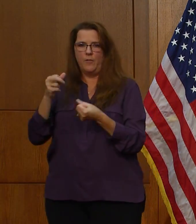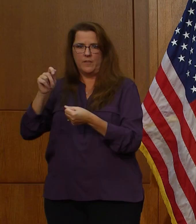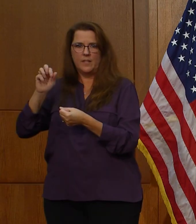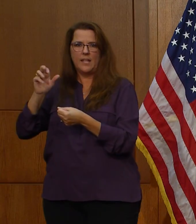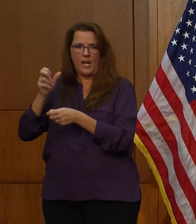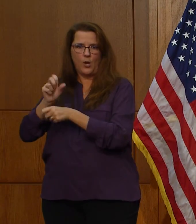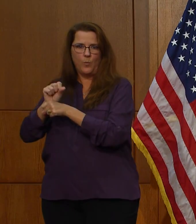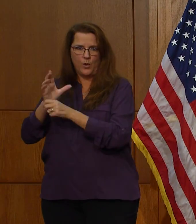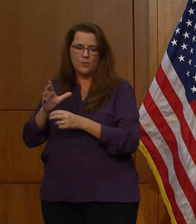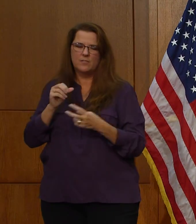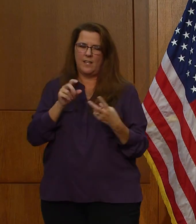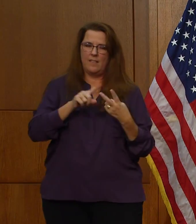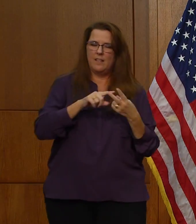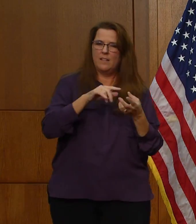most vulnerable people. challenges Health are